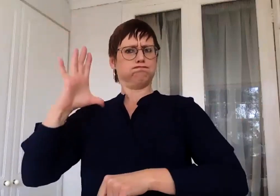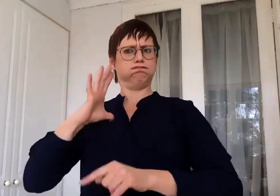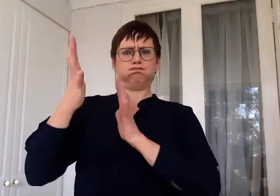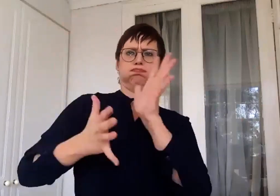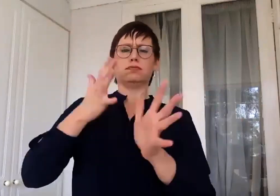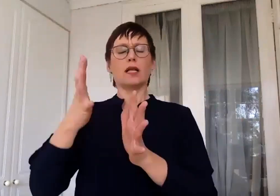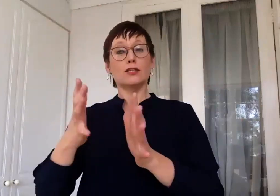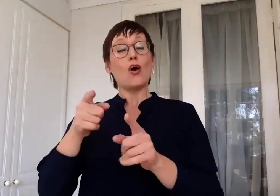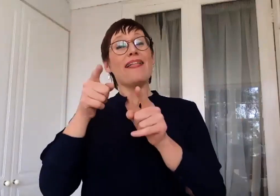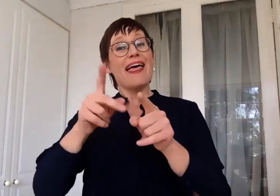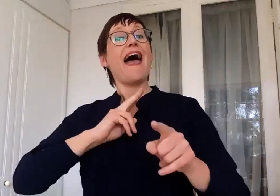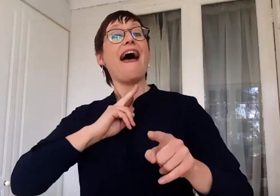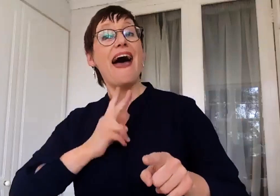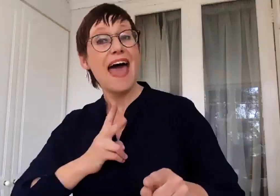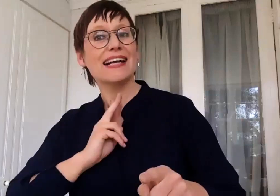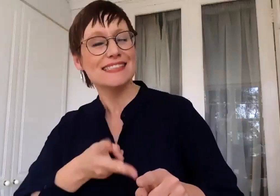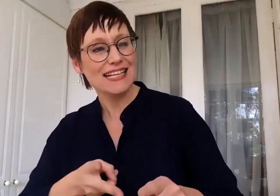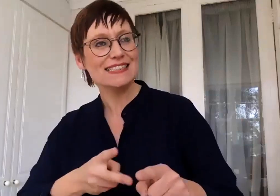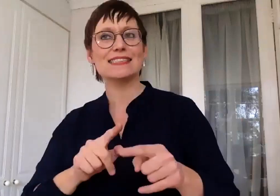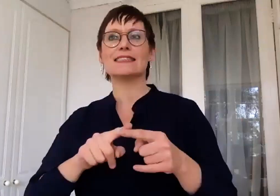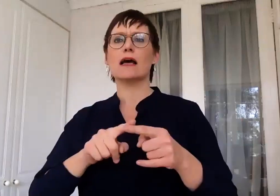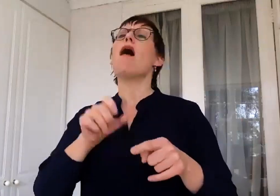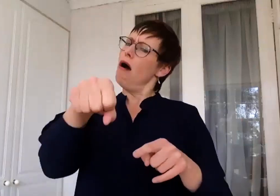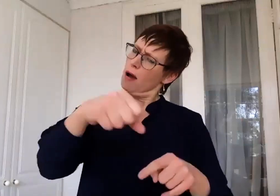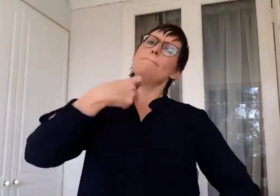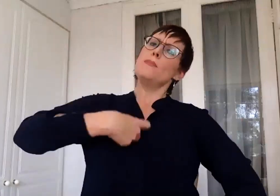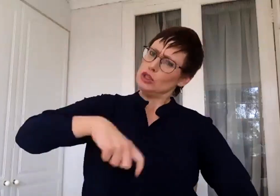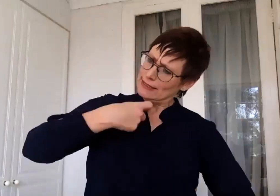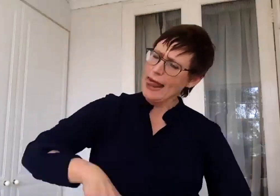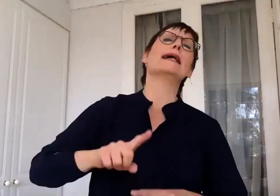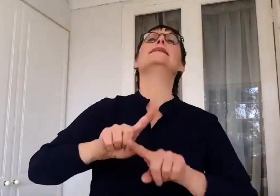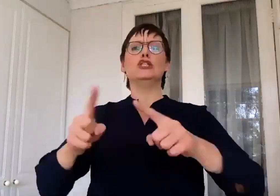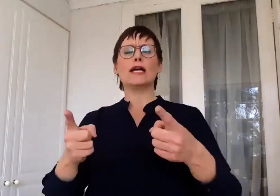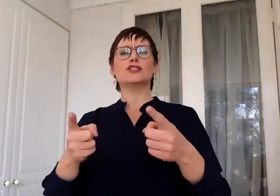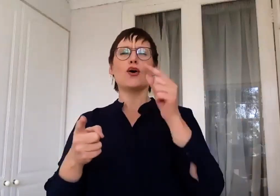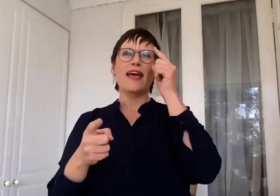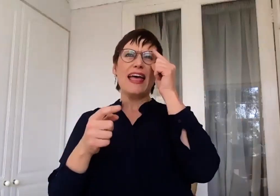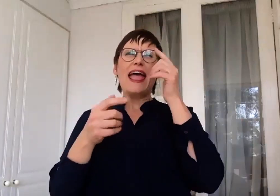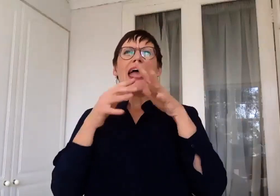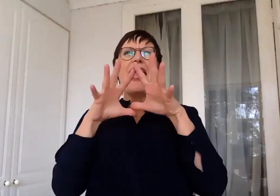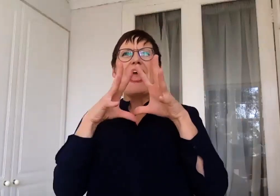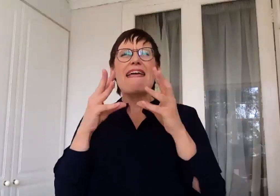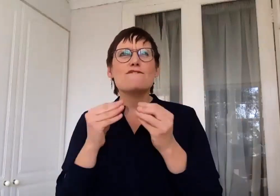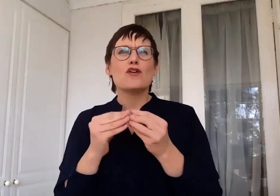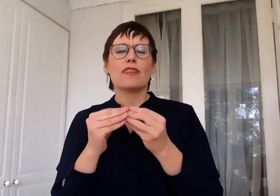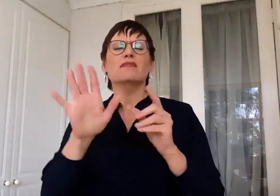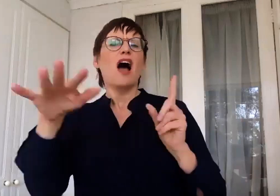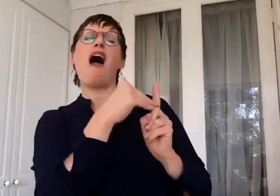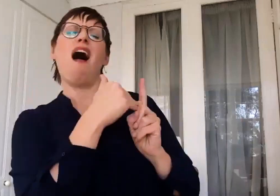of accents, lot of personality, senses of humor, every nuance that you could get. I've always wanted to know, Claudine,